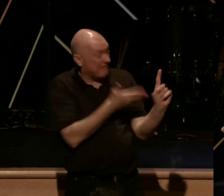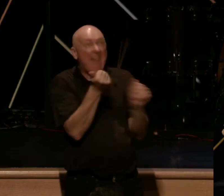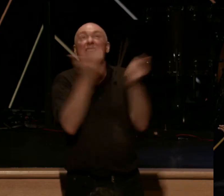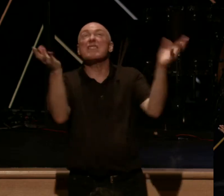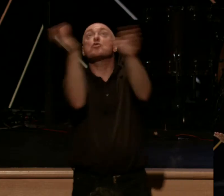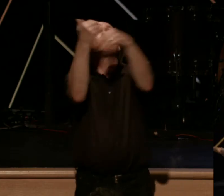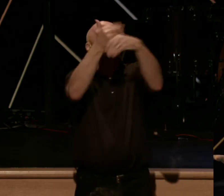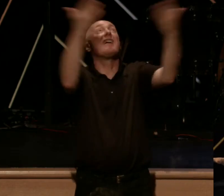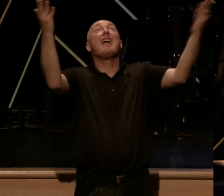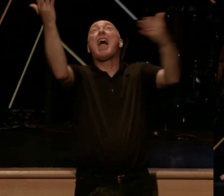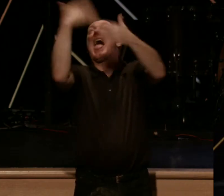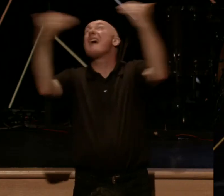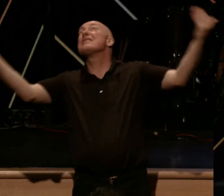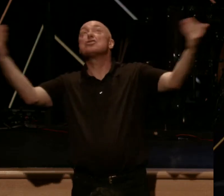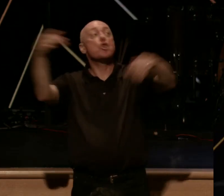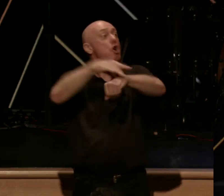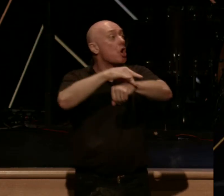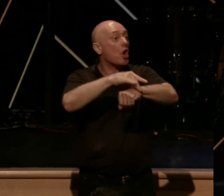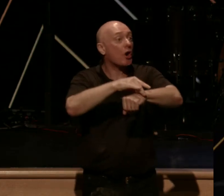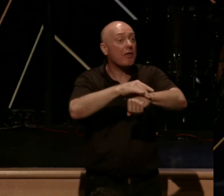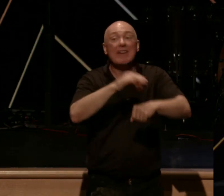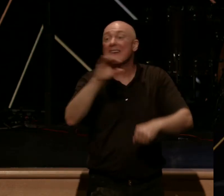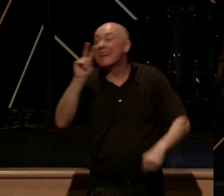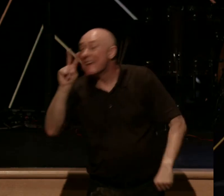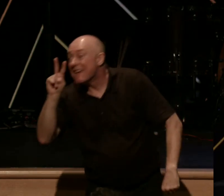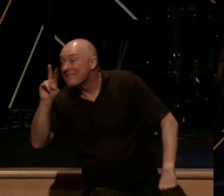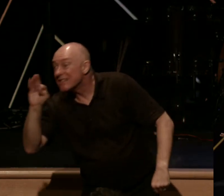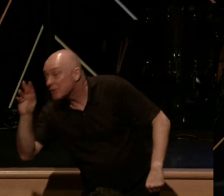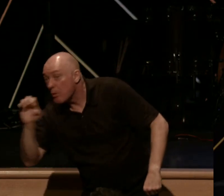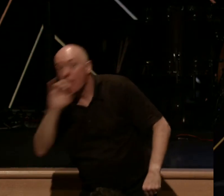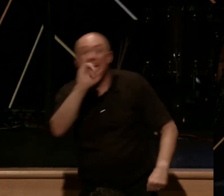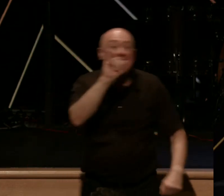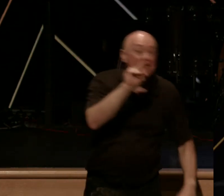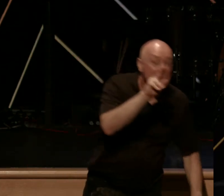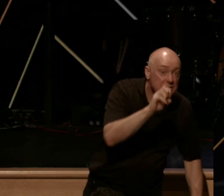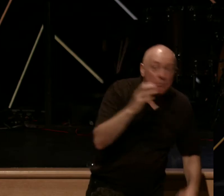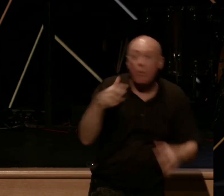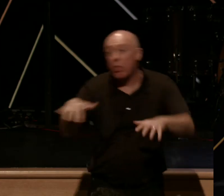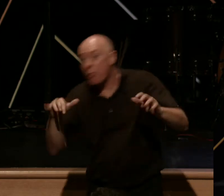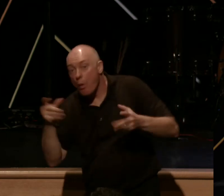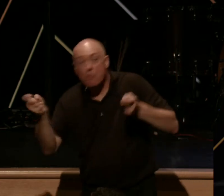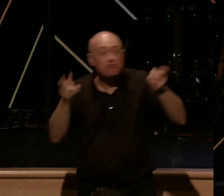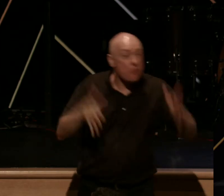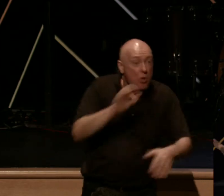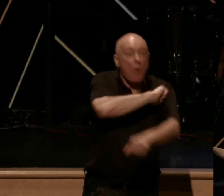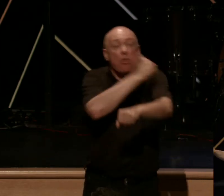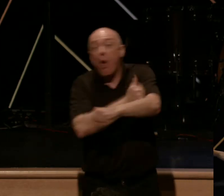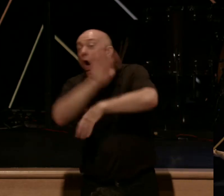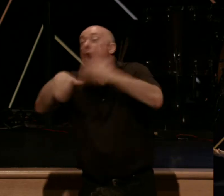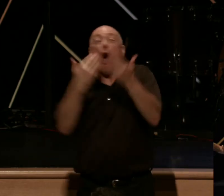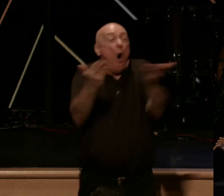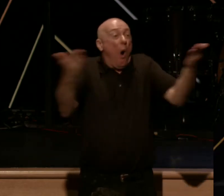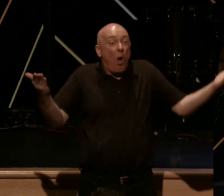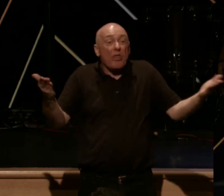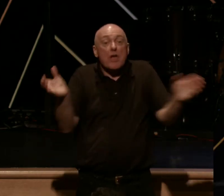and on the earth, visible and invisible, whether thrones or dominions or rulers or authorities, all things were created